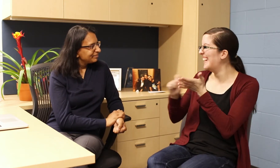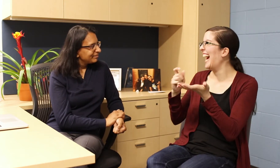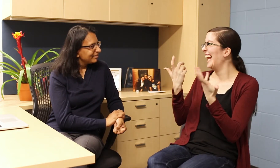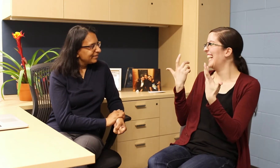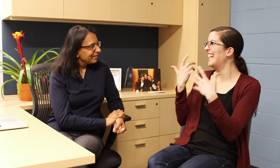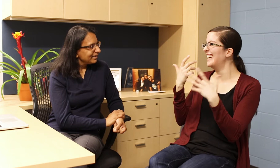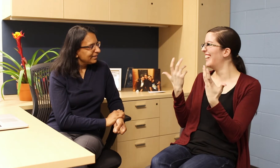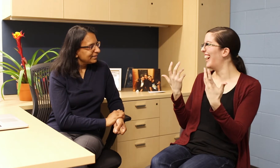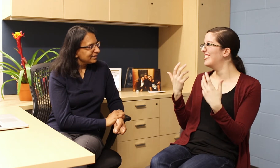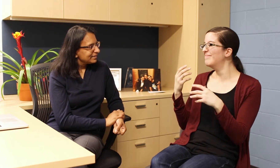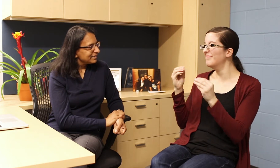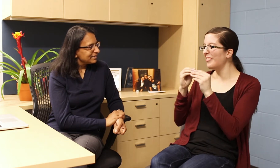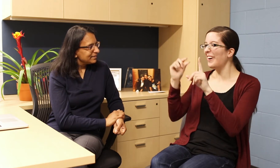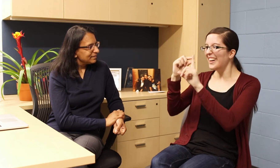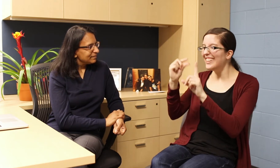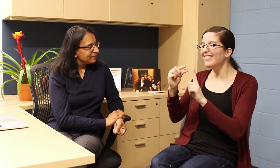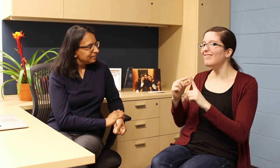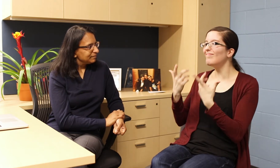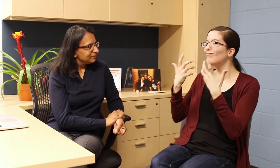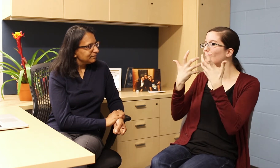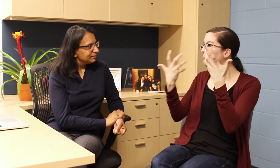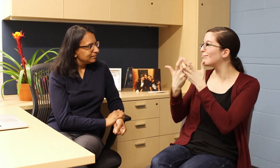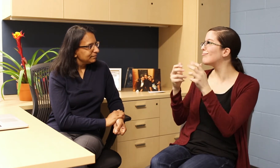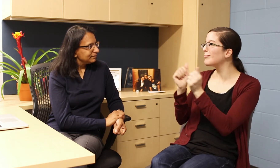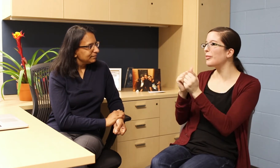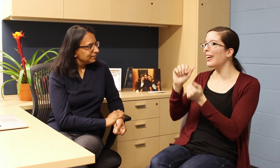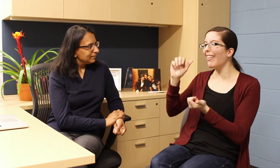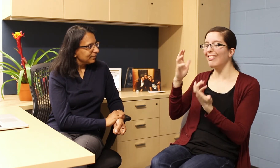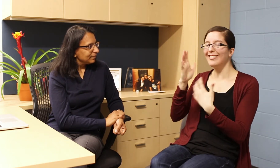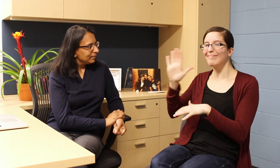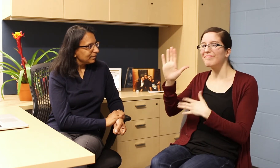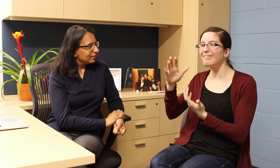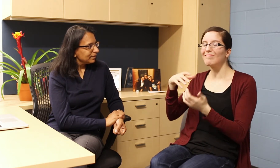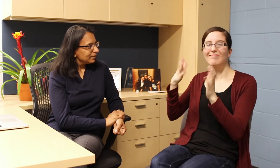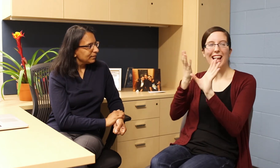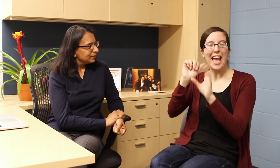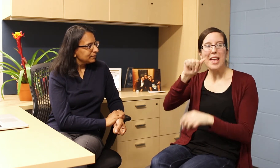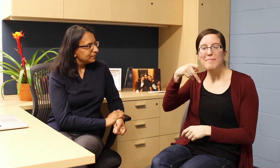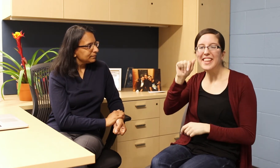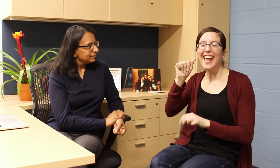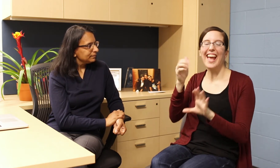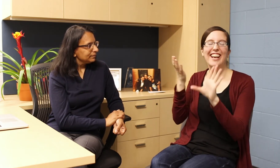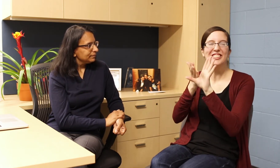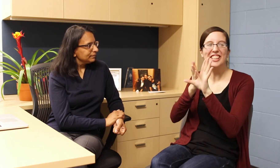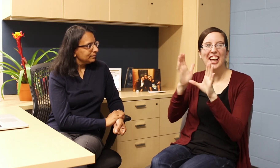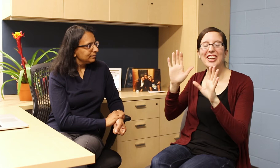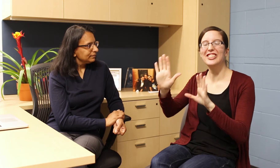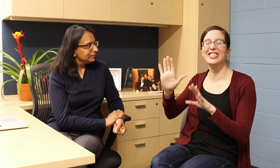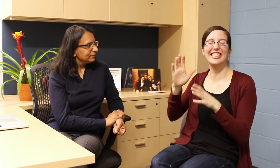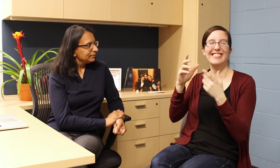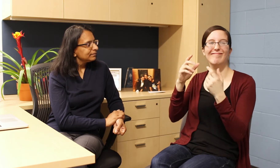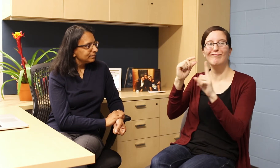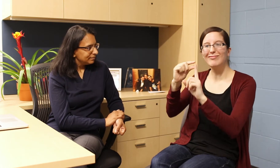scientific writing with its jargon and the need to follow APA guidelines that are commonly used in the psychology field.